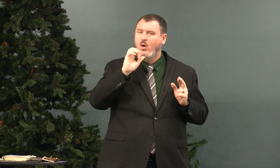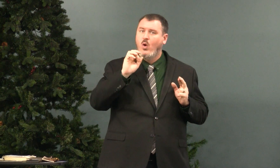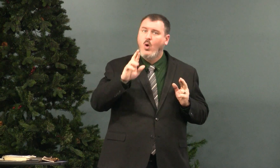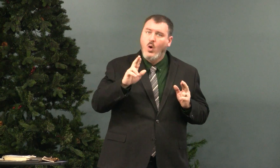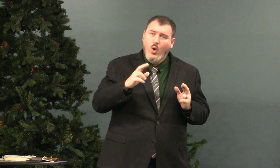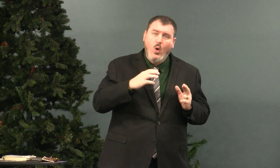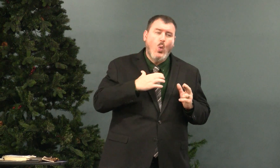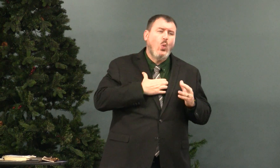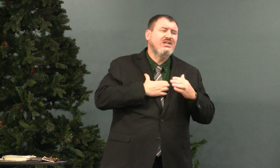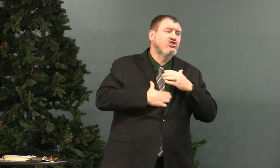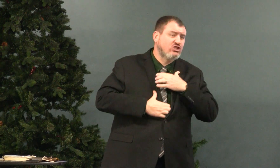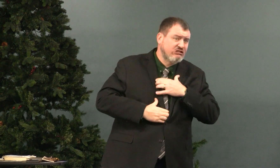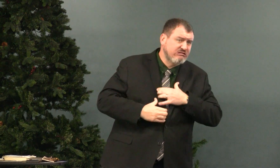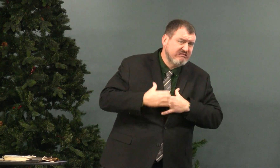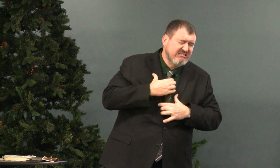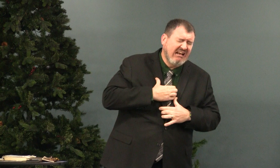or wishing